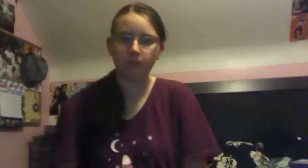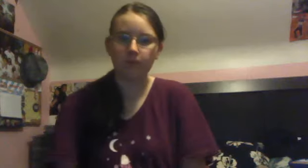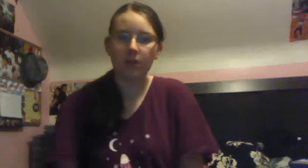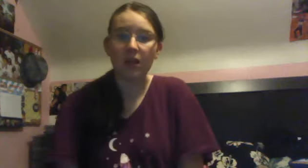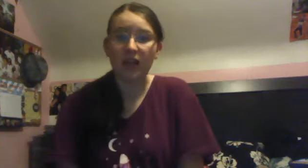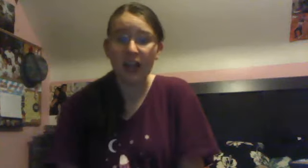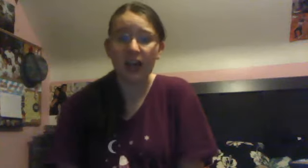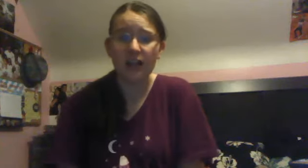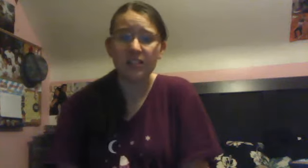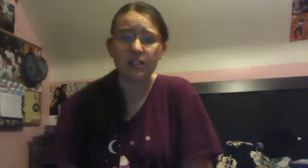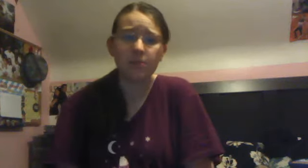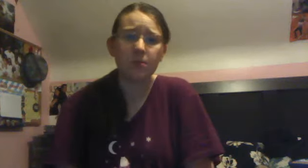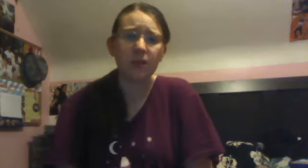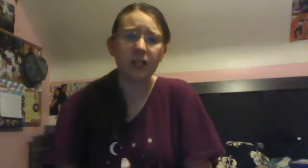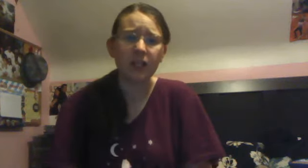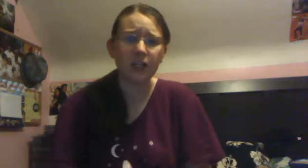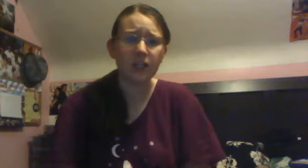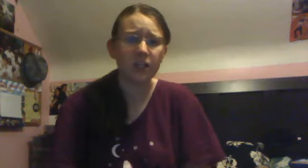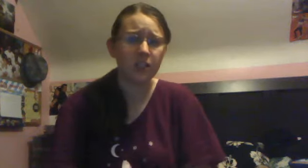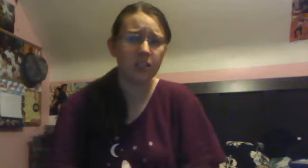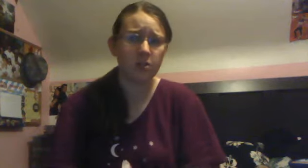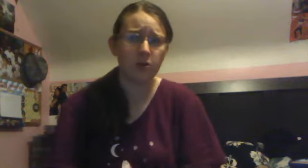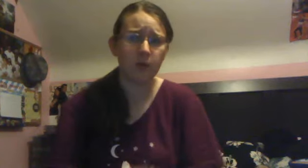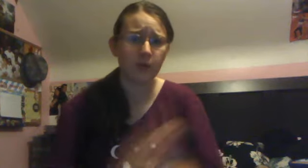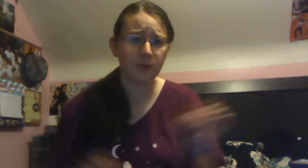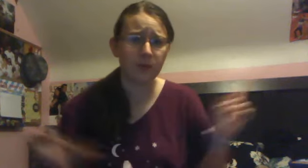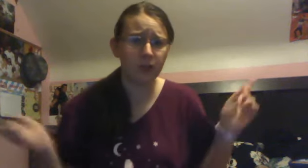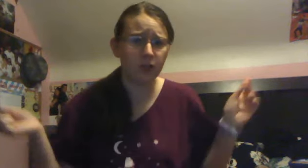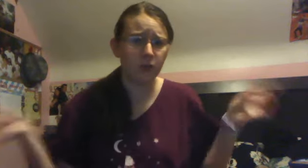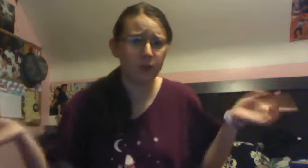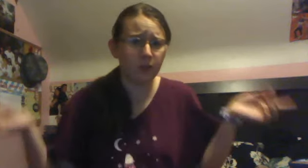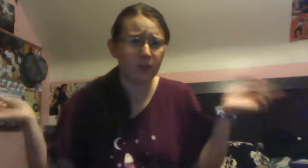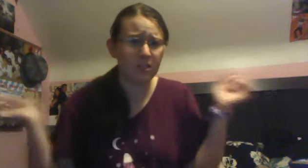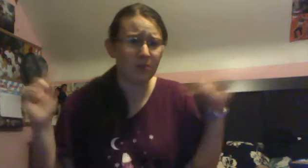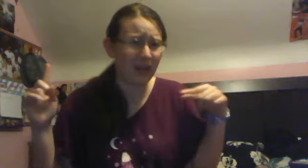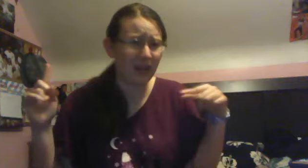Hey guys, it's EmmaMonkey, and yes, I know I probably look good because of my hair.